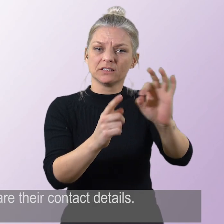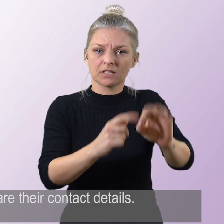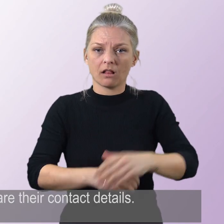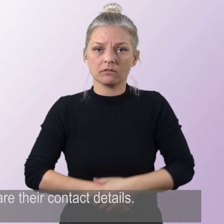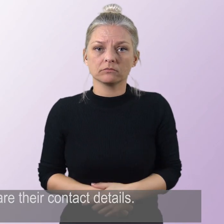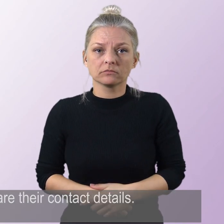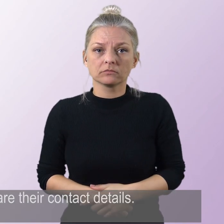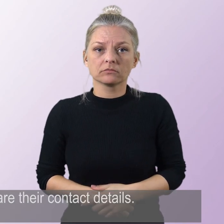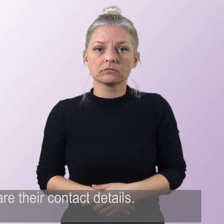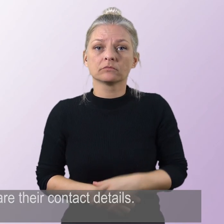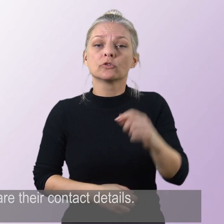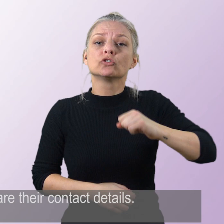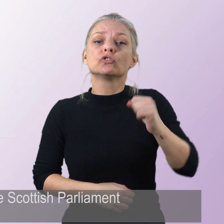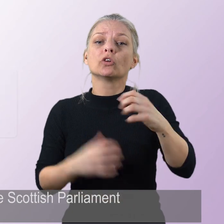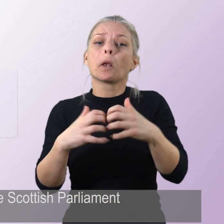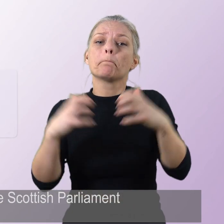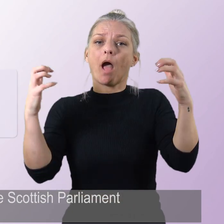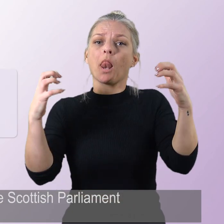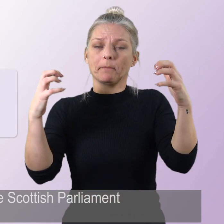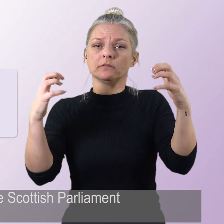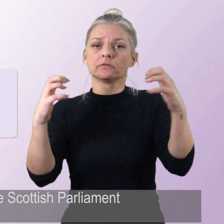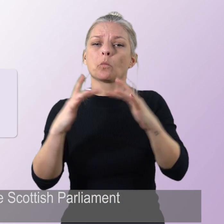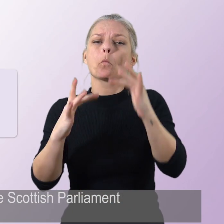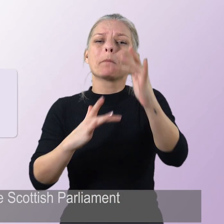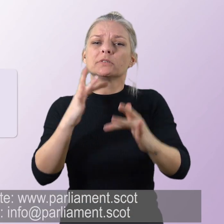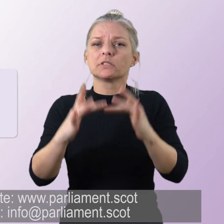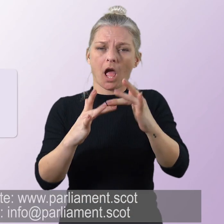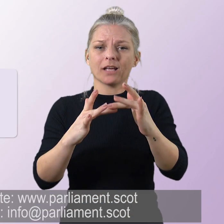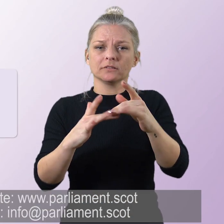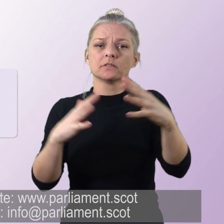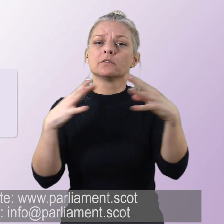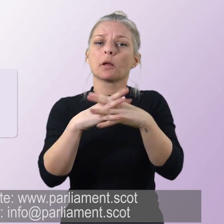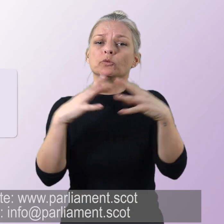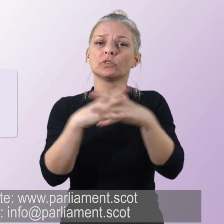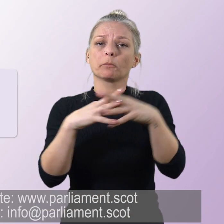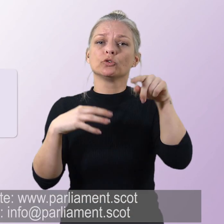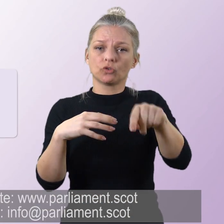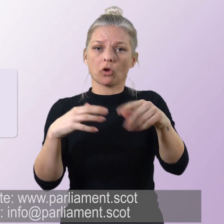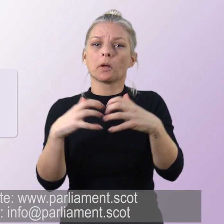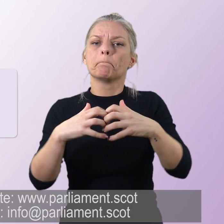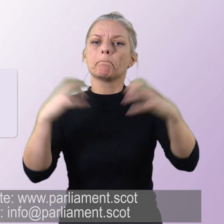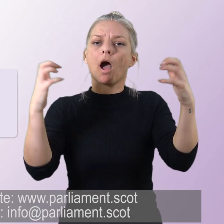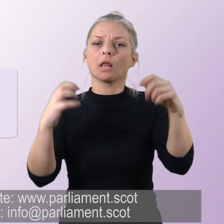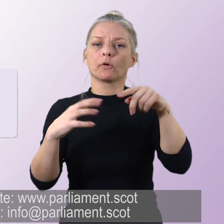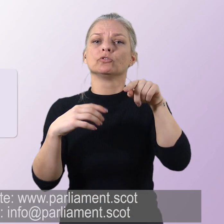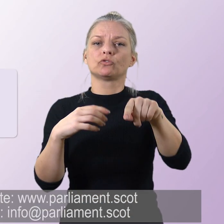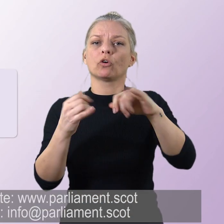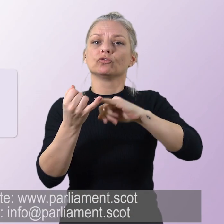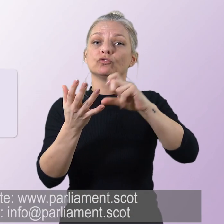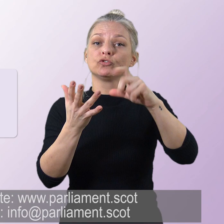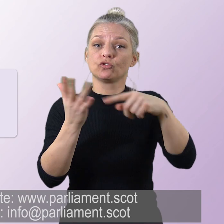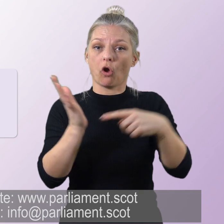their contact details. The Scottish Parliament Website www.parliament